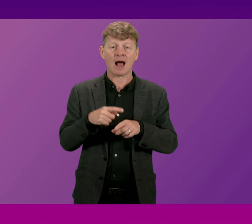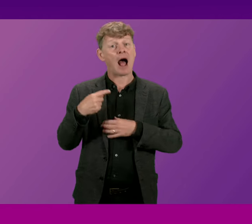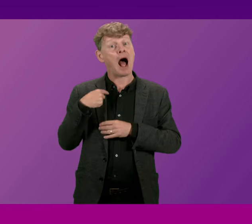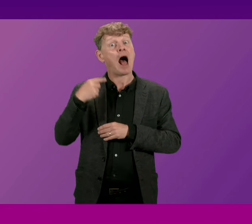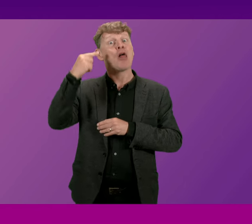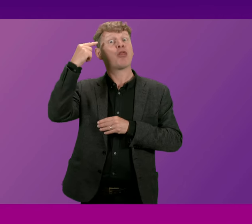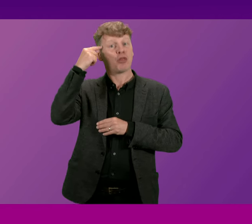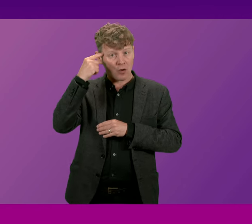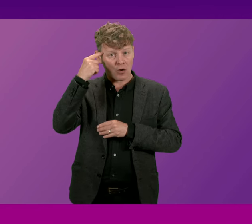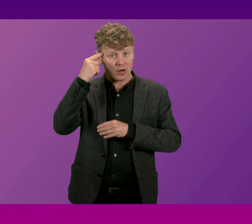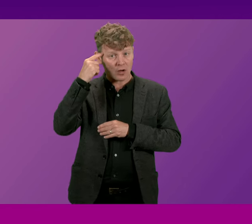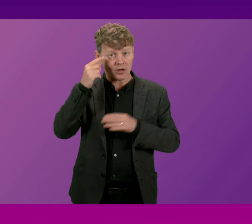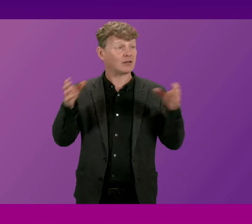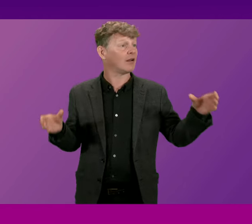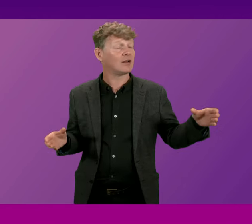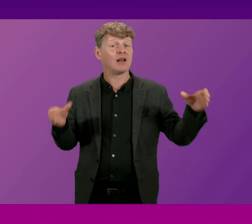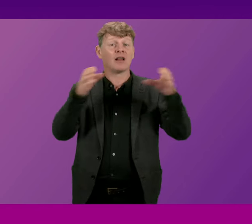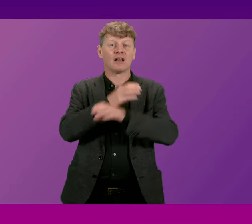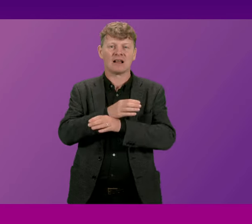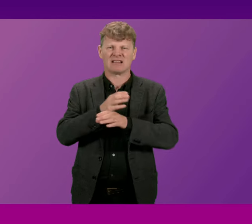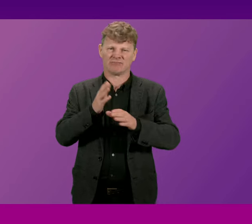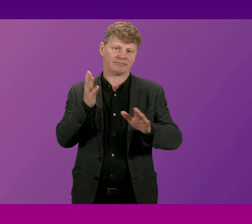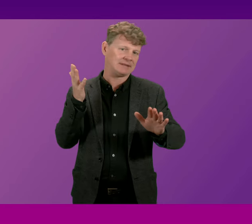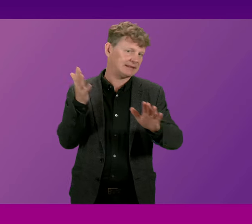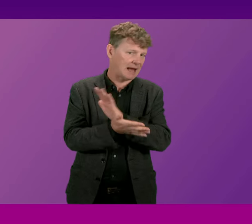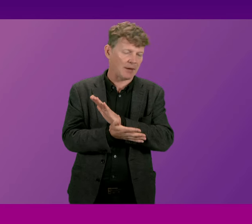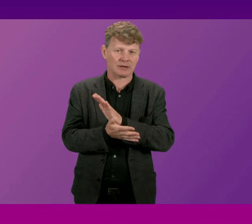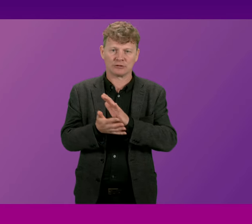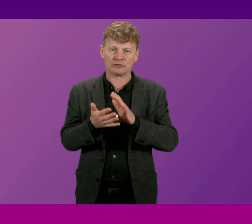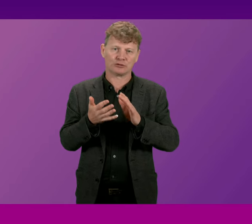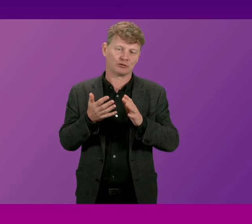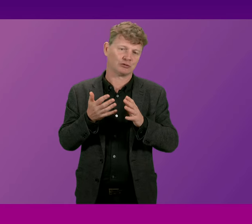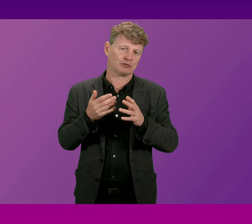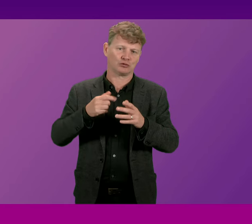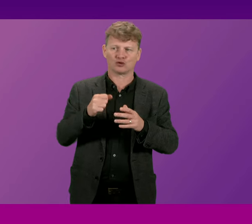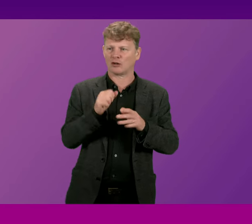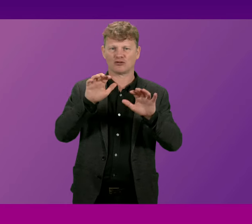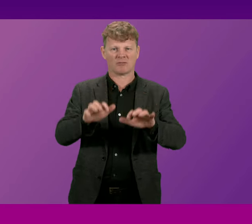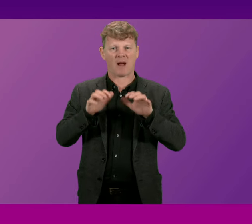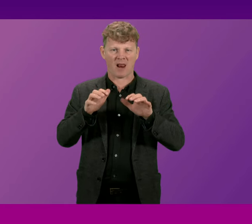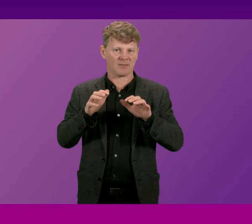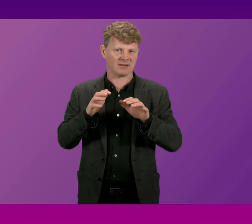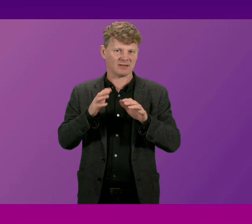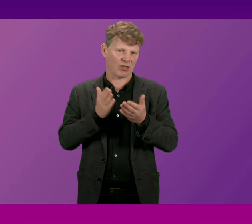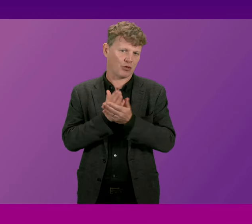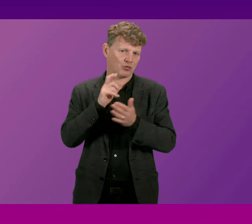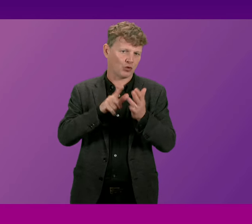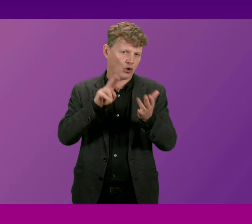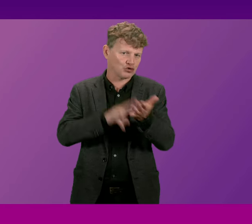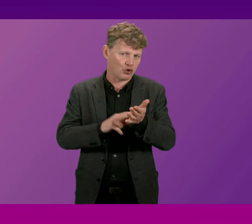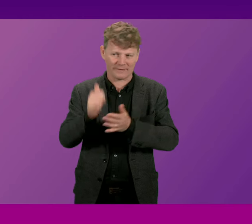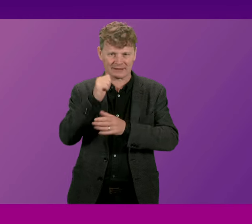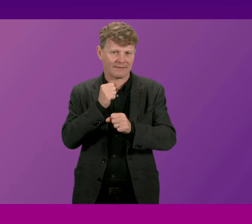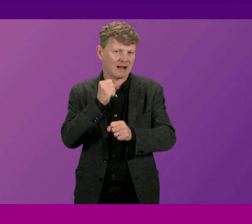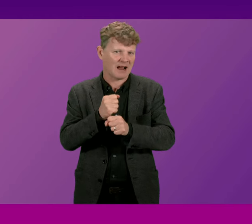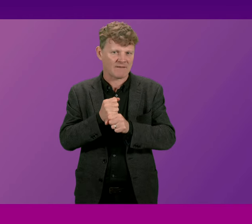be entering an era where after the damage that was done to the powers of the Scottish Parliament by the last Conservative Government which